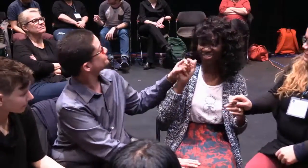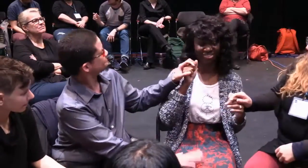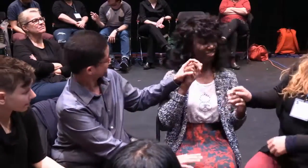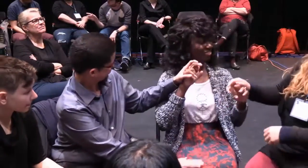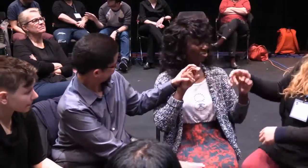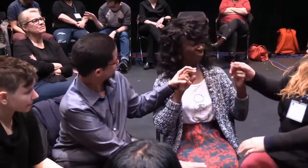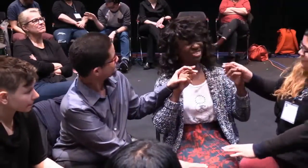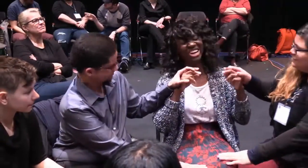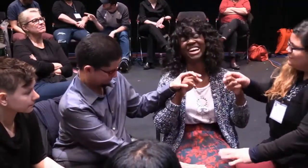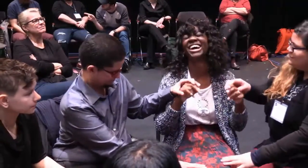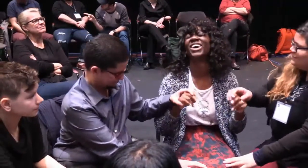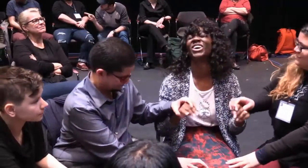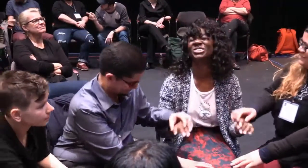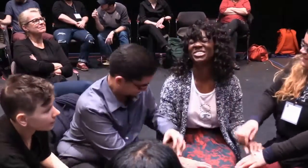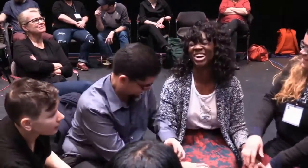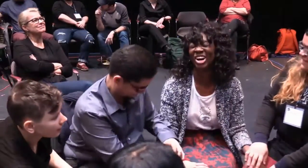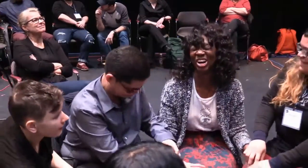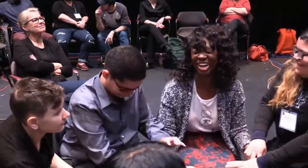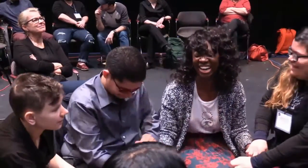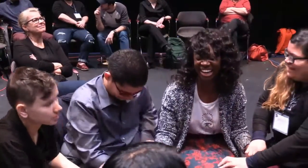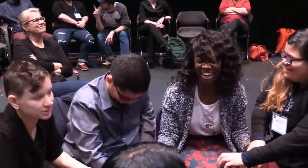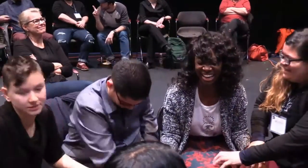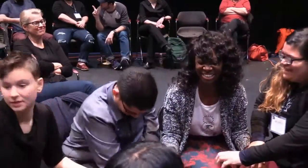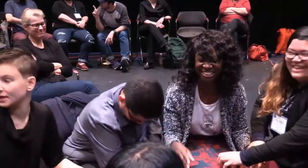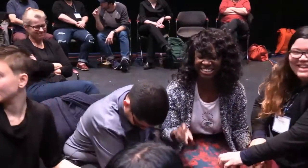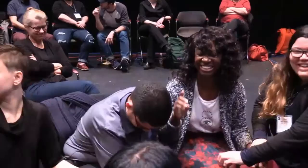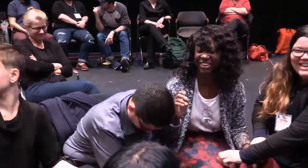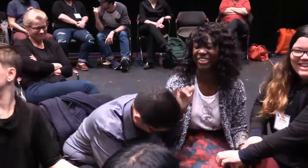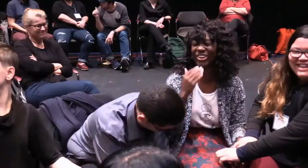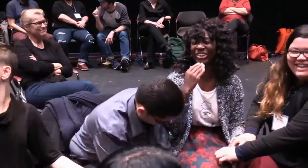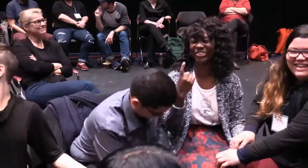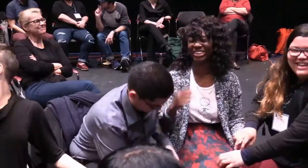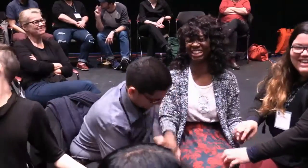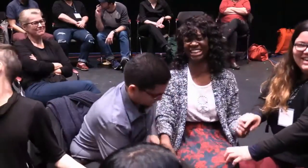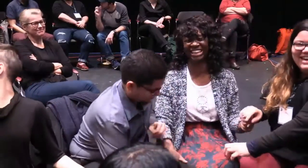Hi. I'm Natasha. Oh my God. Oh.